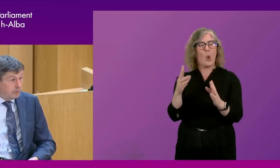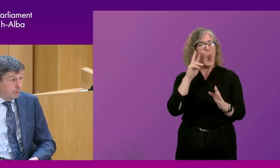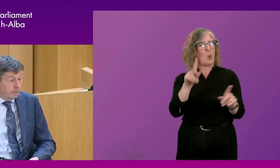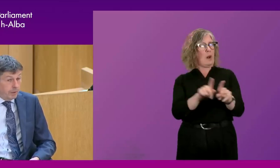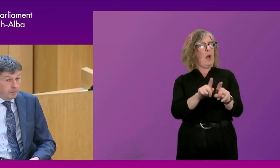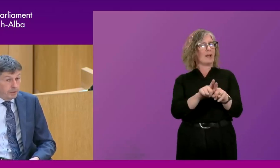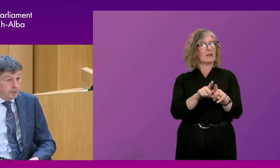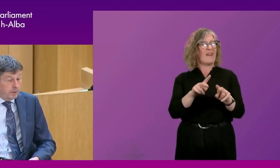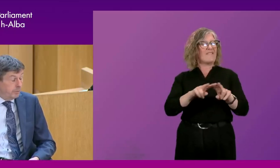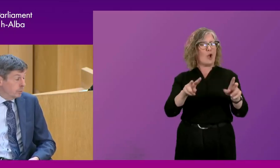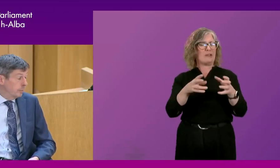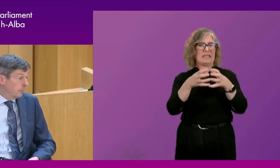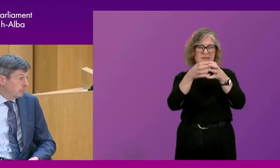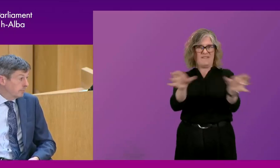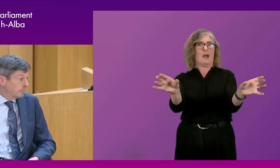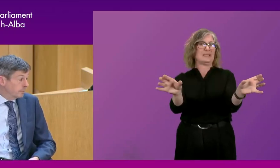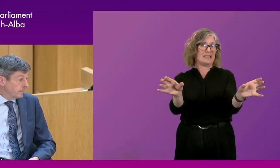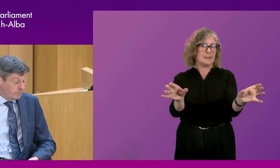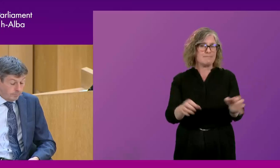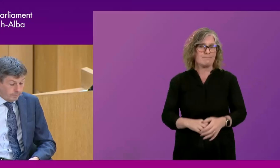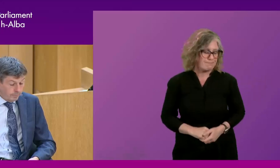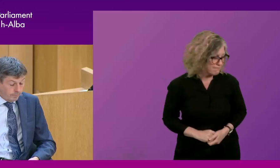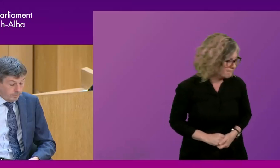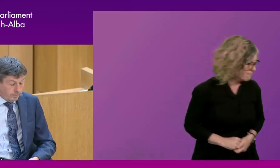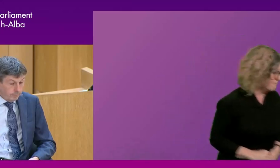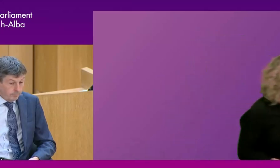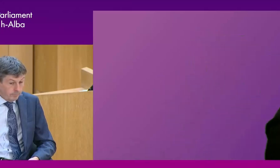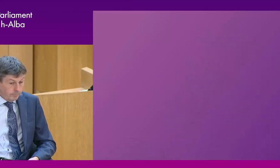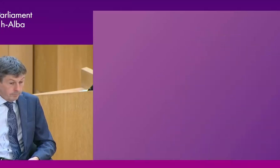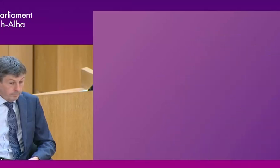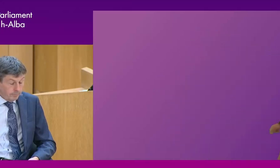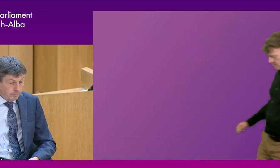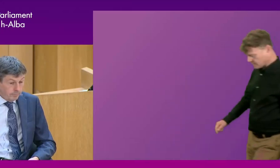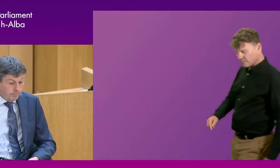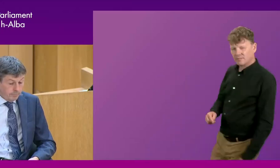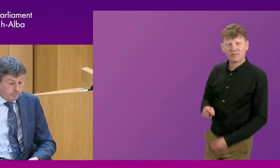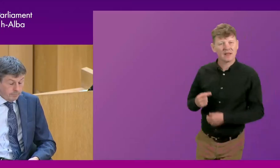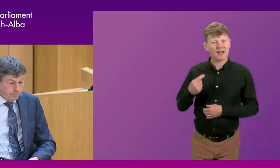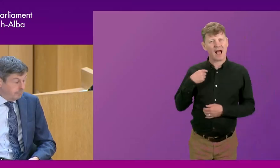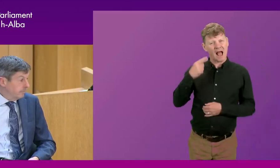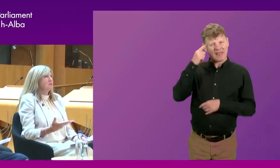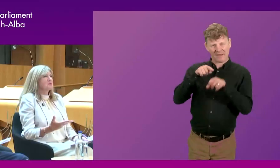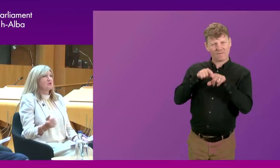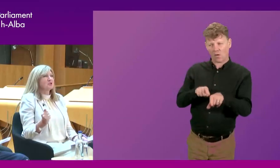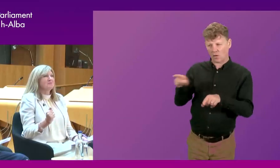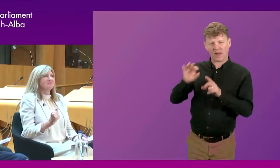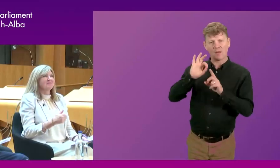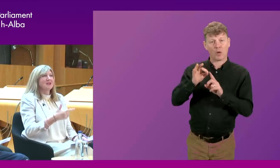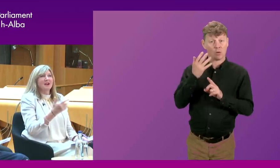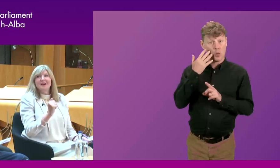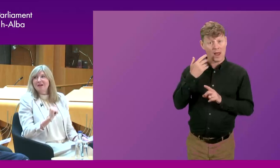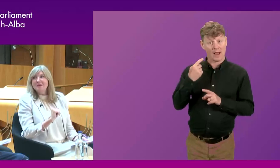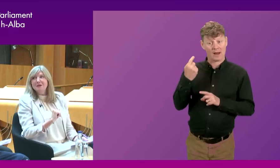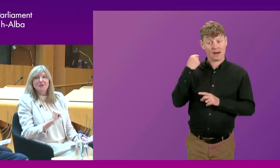not the reality of a very divided forum. I think as well, and maybe on that point too, if you think, I mean, I was first